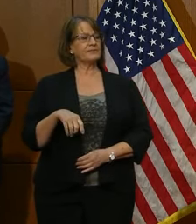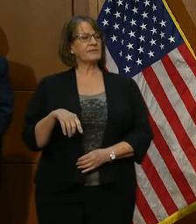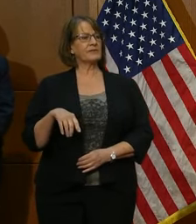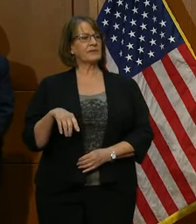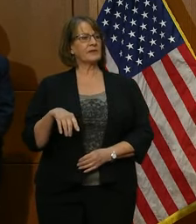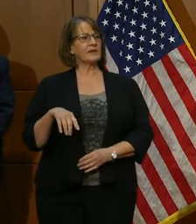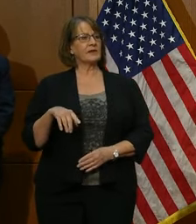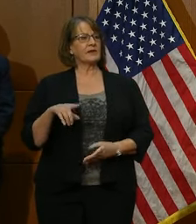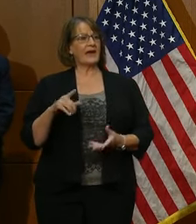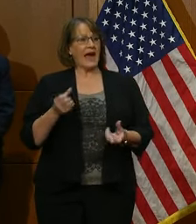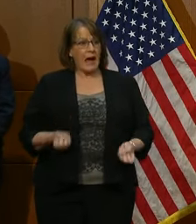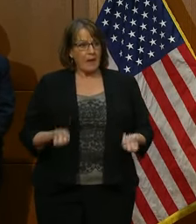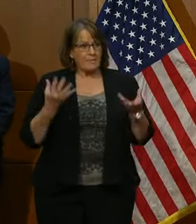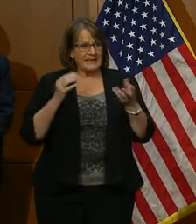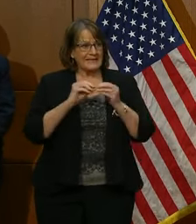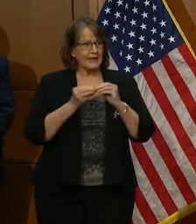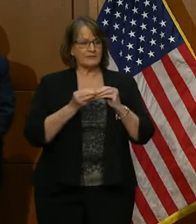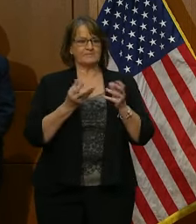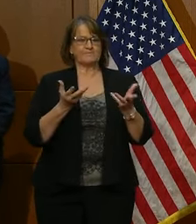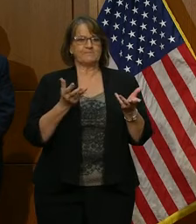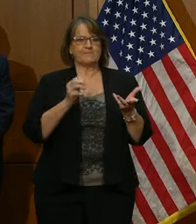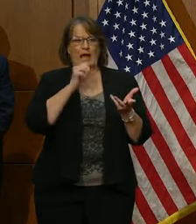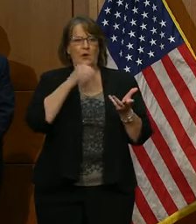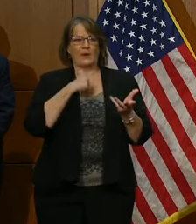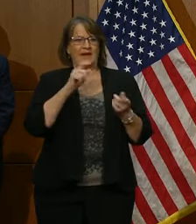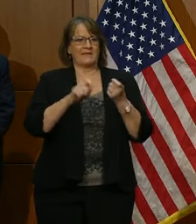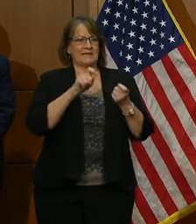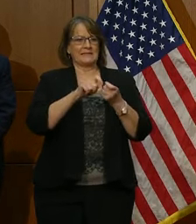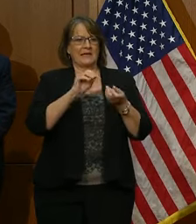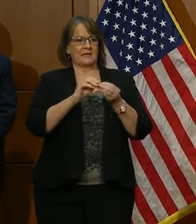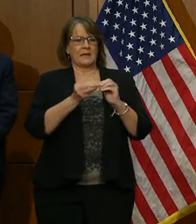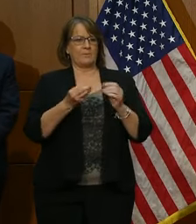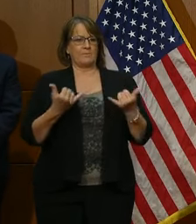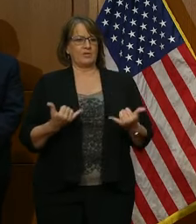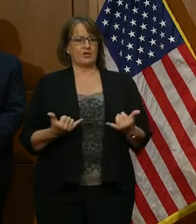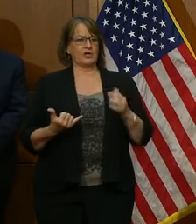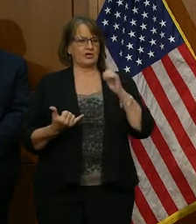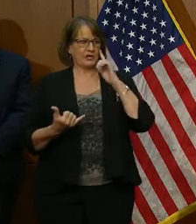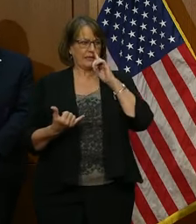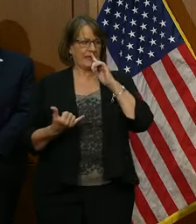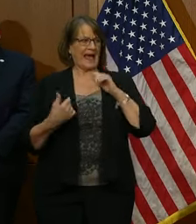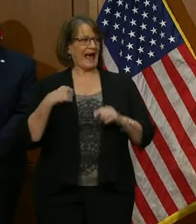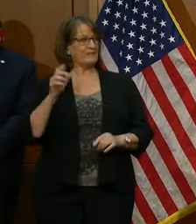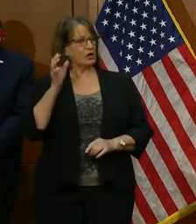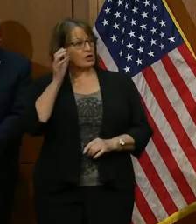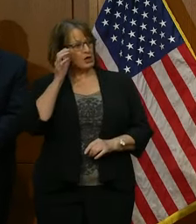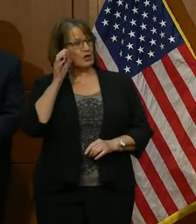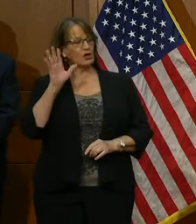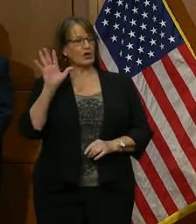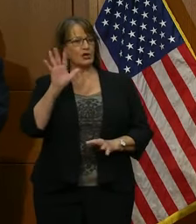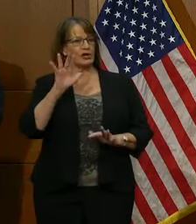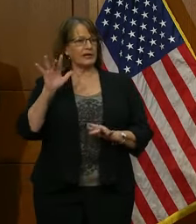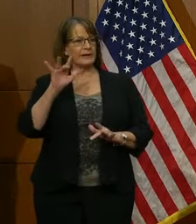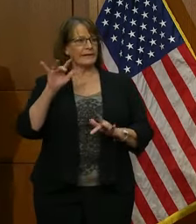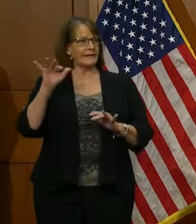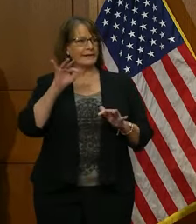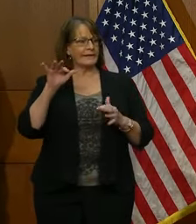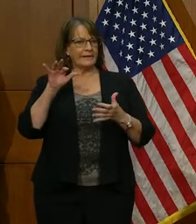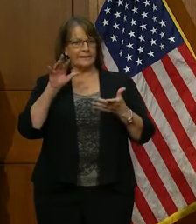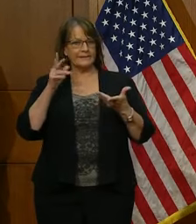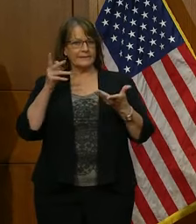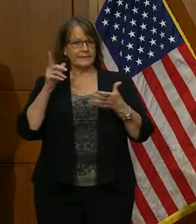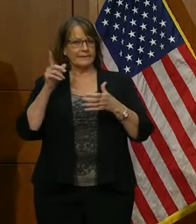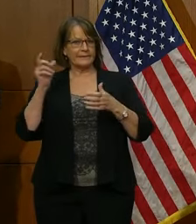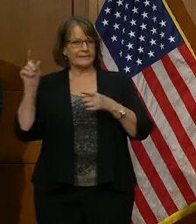numbers, I don't have any exact numbers. I've just heard the intelligence that a lot of others have heard